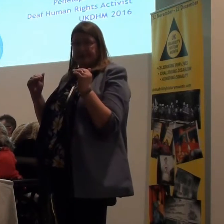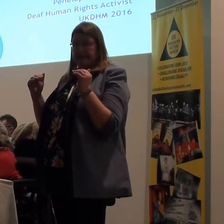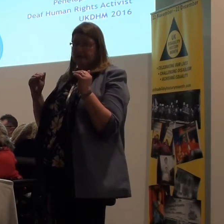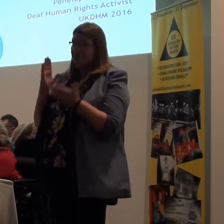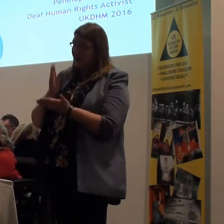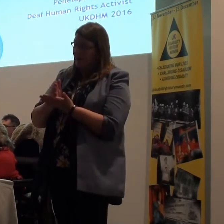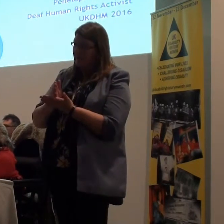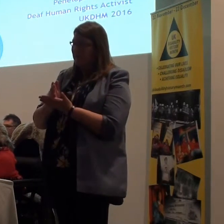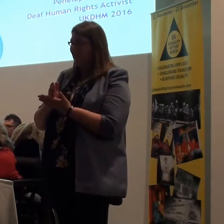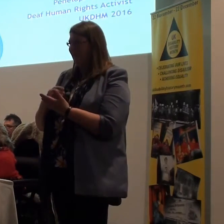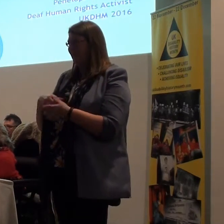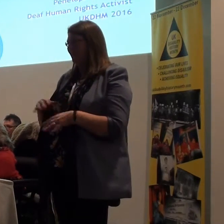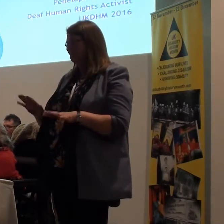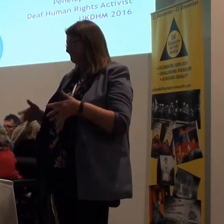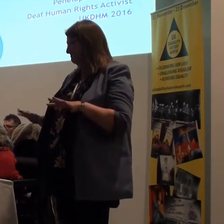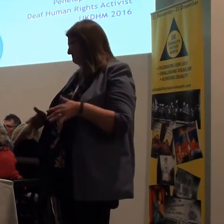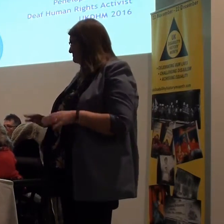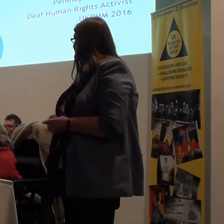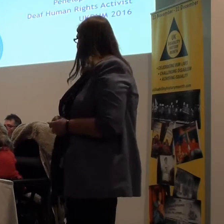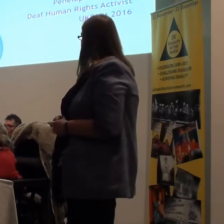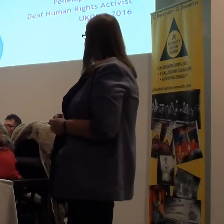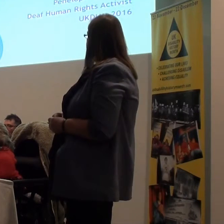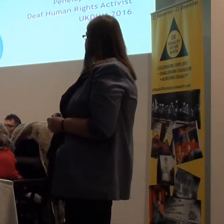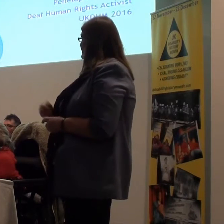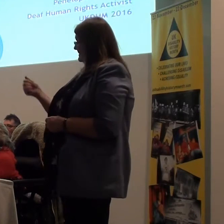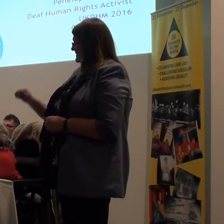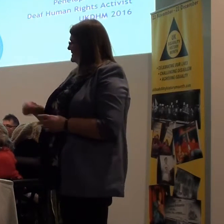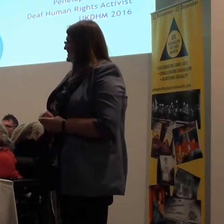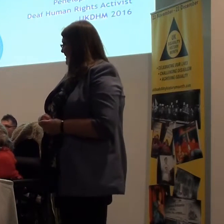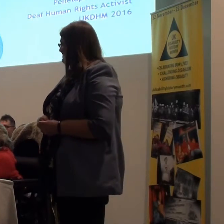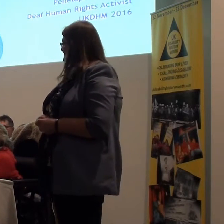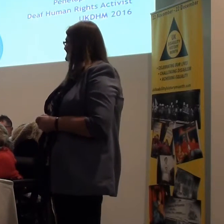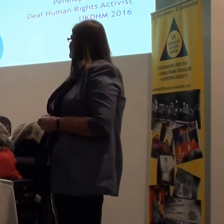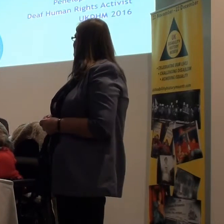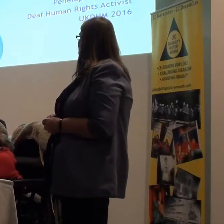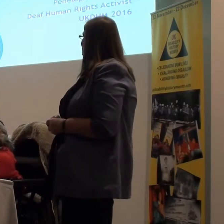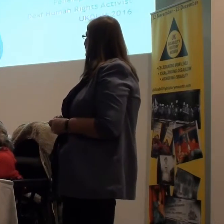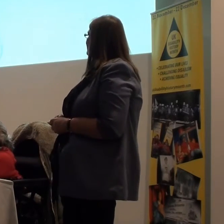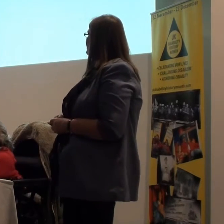And also, deaf equality. Is it really there? Next slide, please.